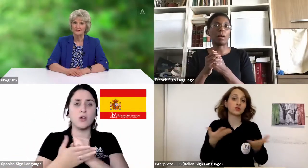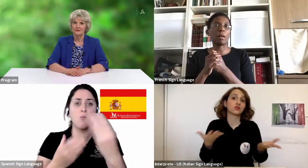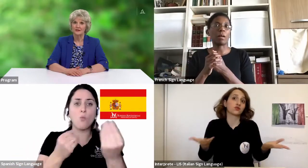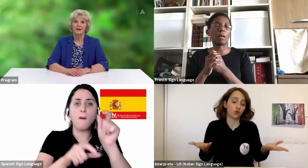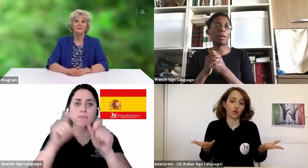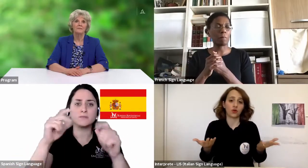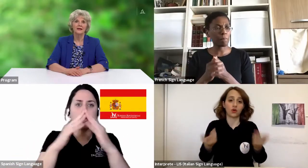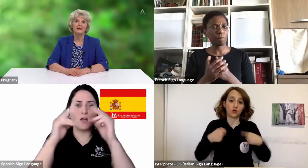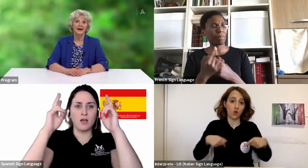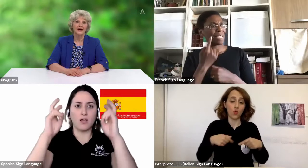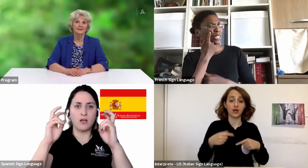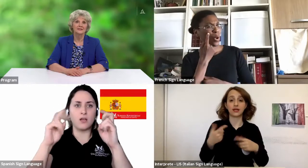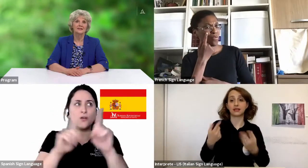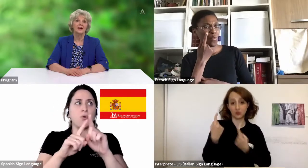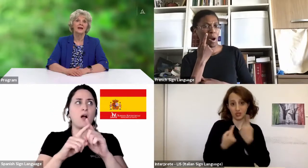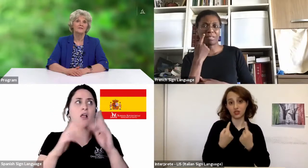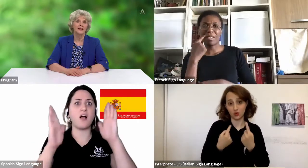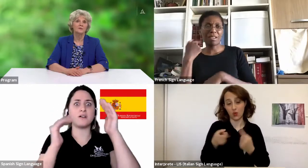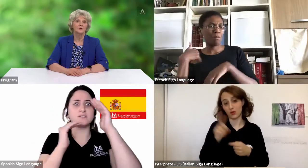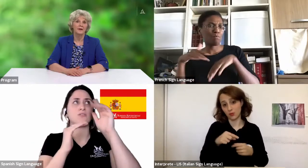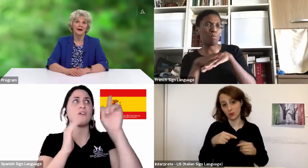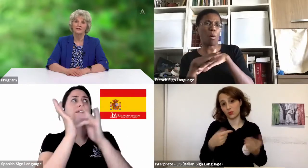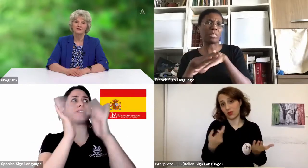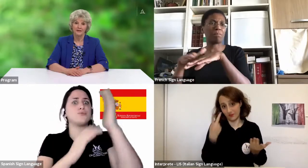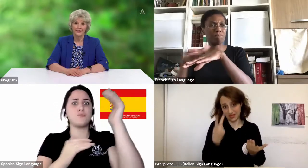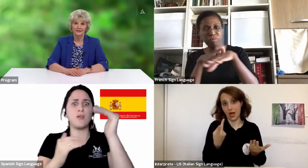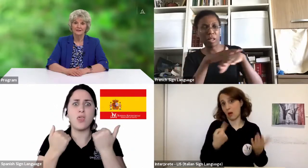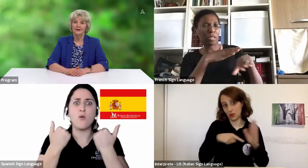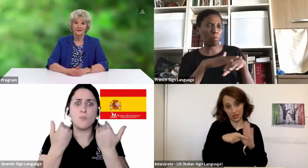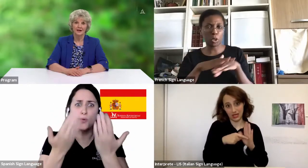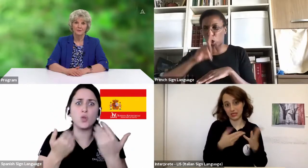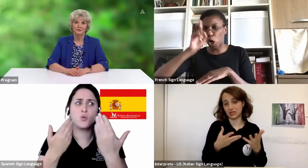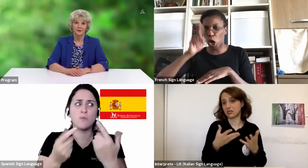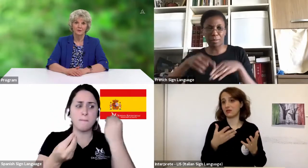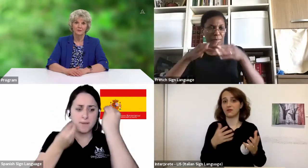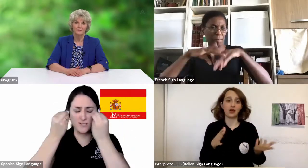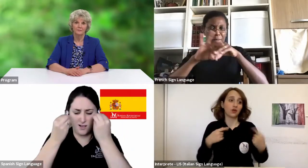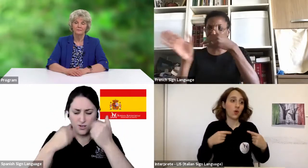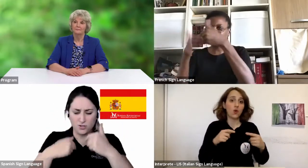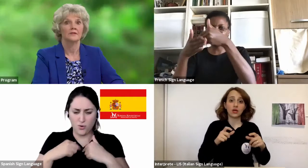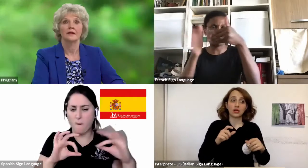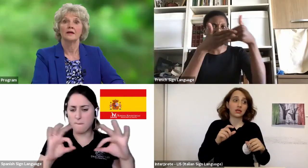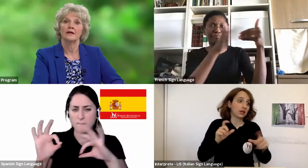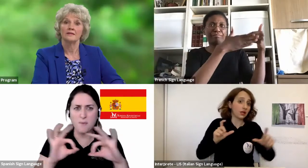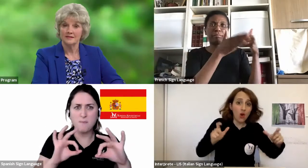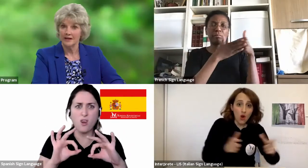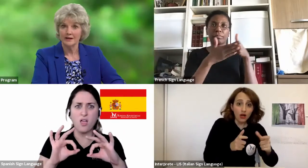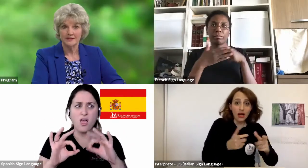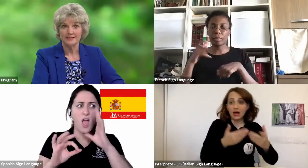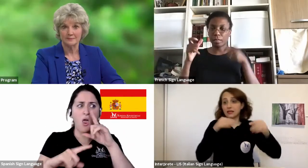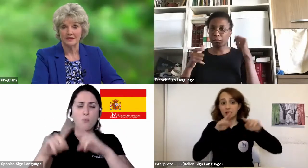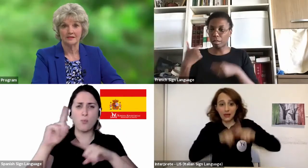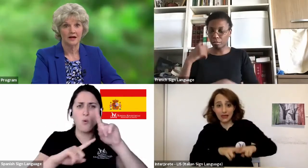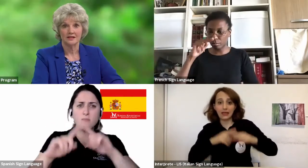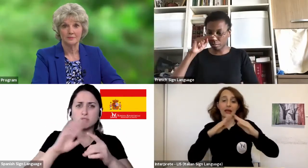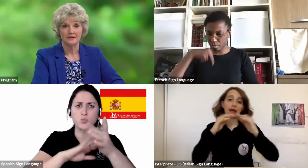Jesus. Many have asked if they are prepared to face a time of trouble. The time